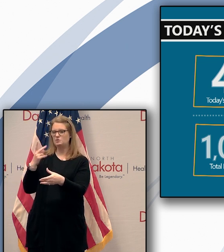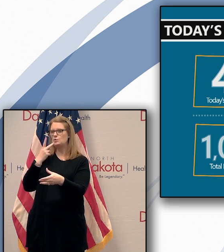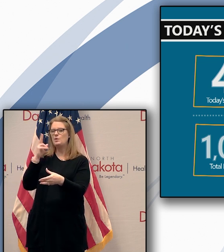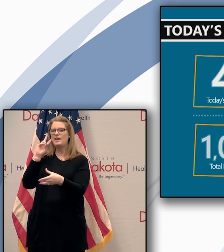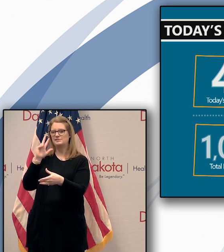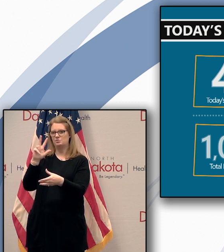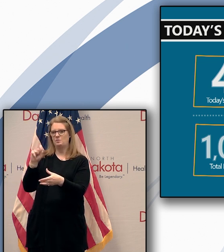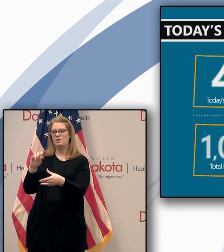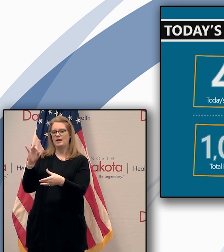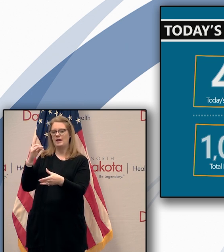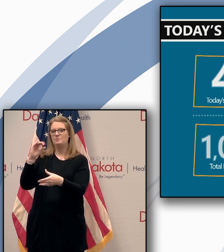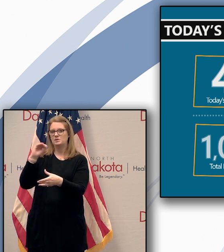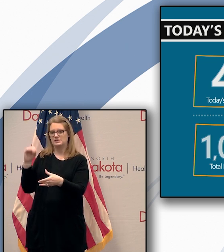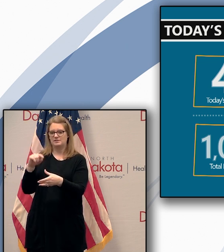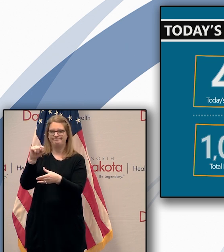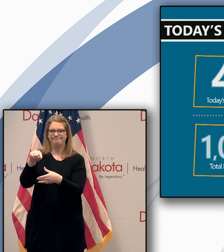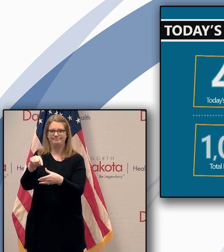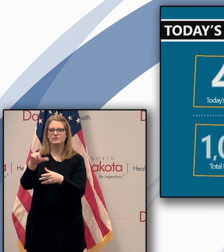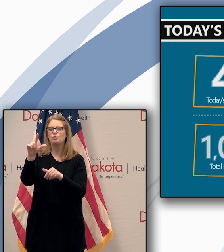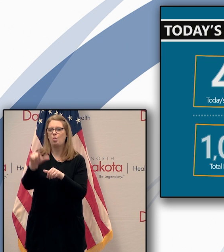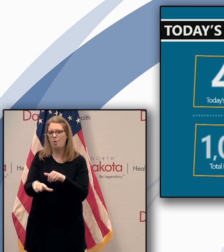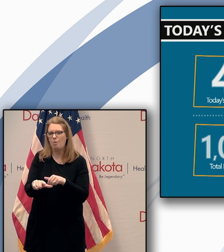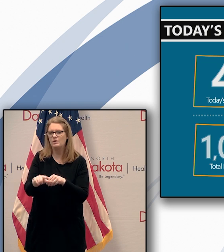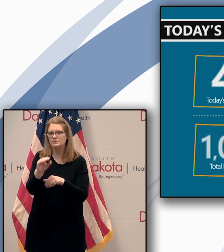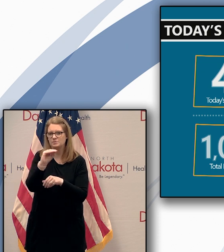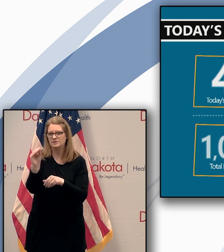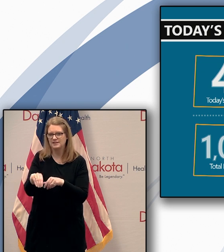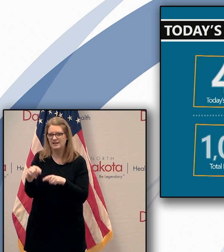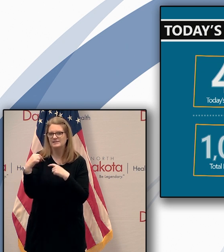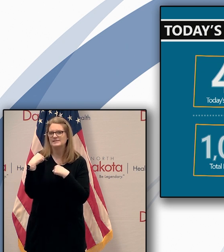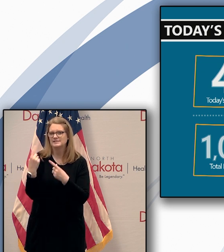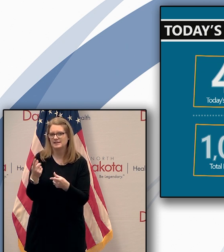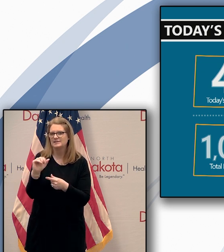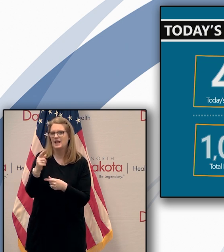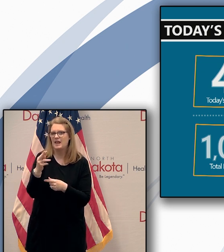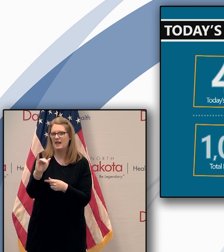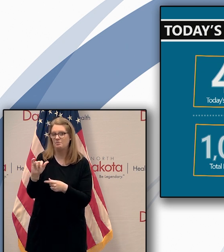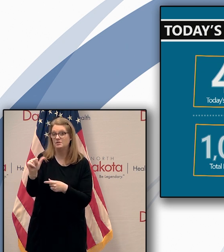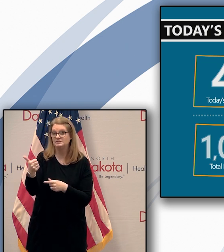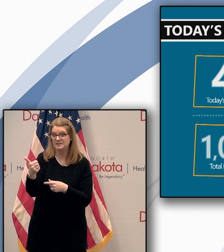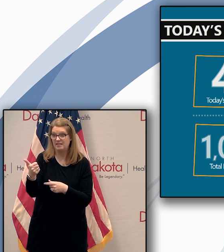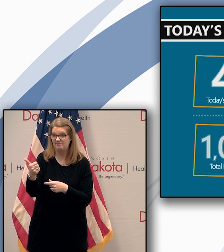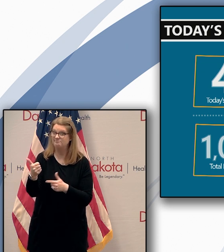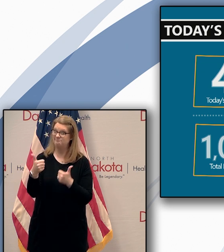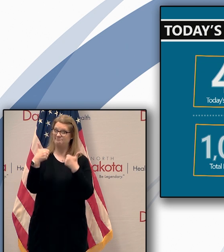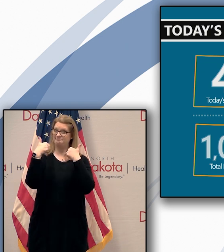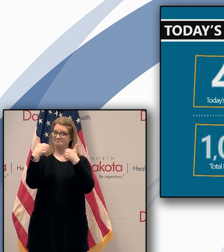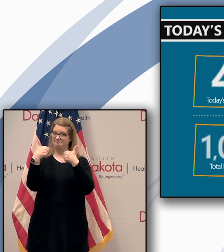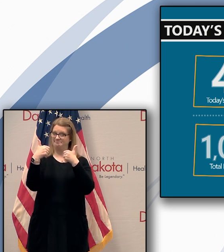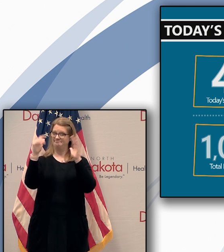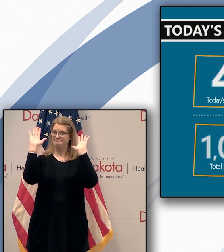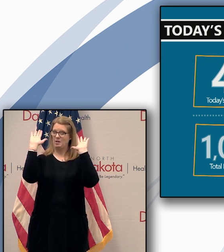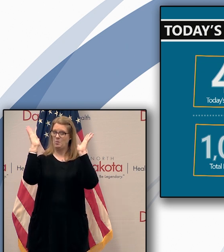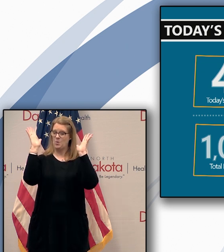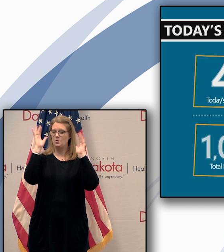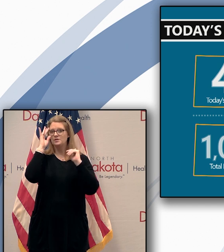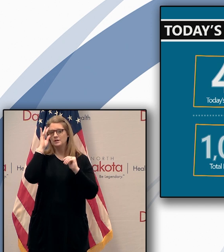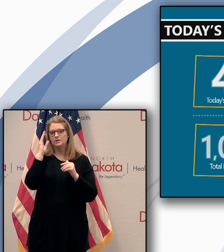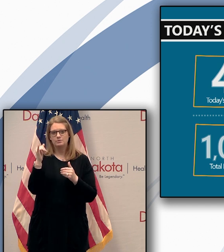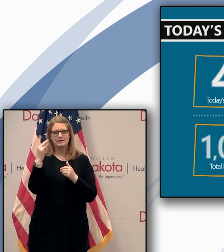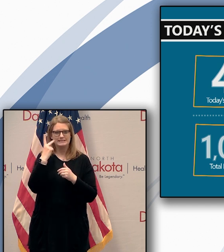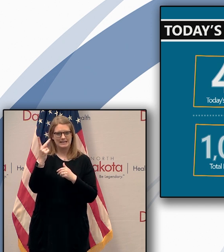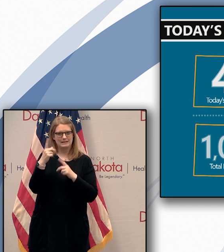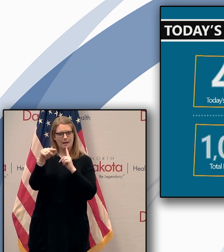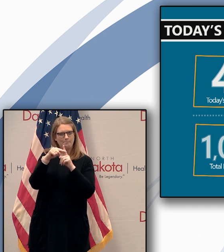been our lowest single day positive rate since April 10th which is great news because we want to see that positive